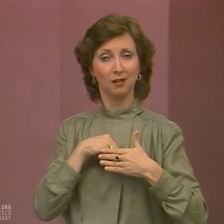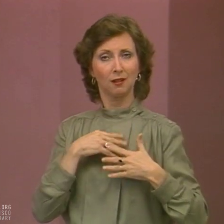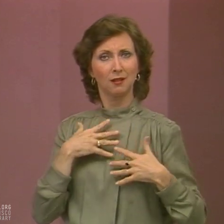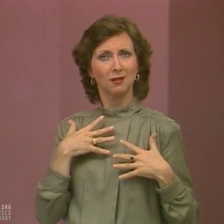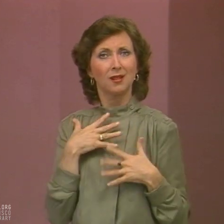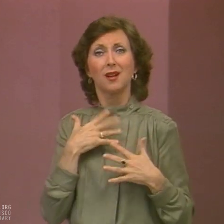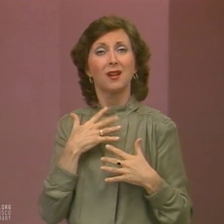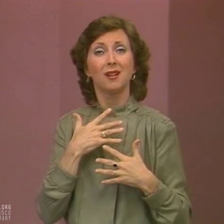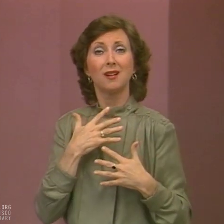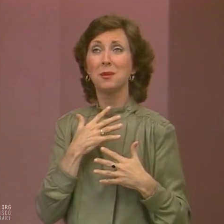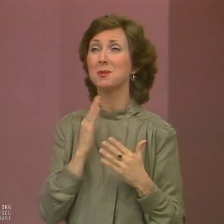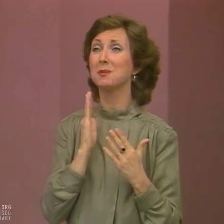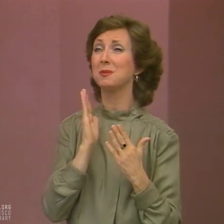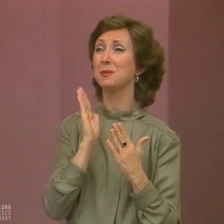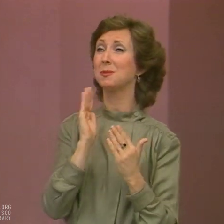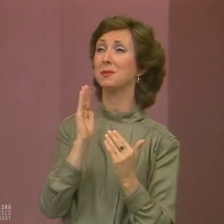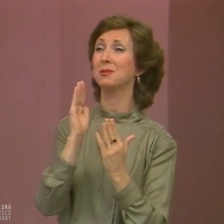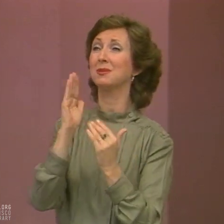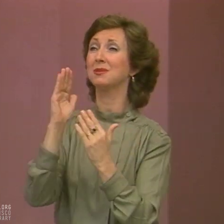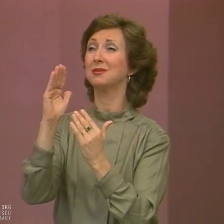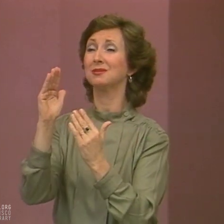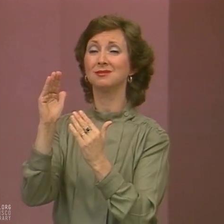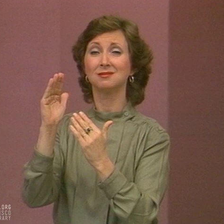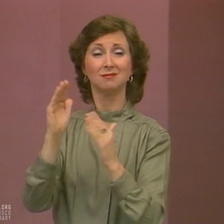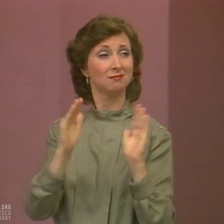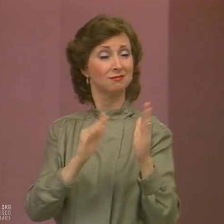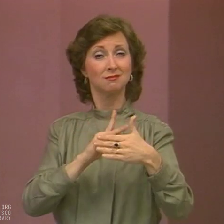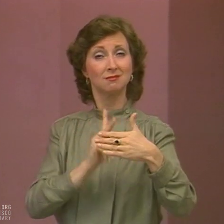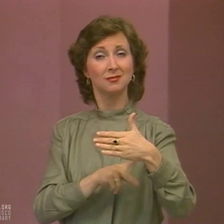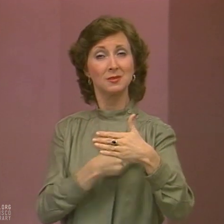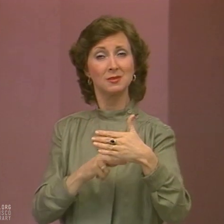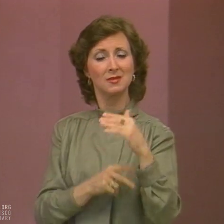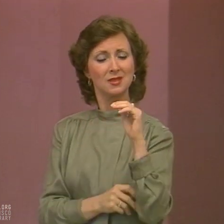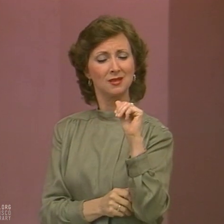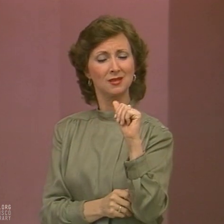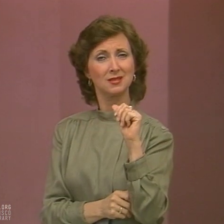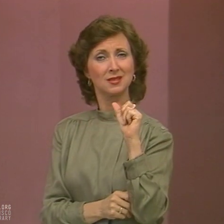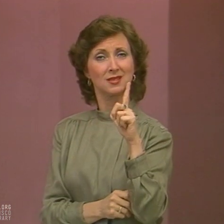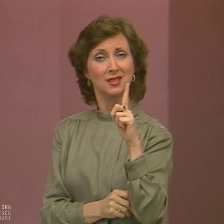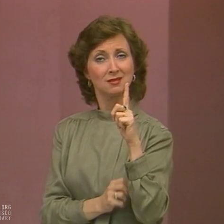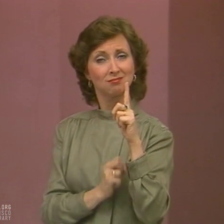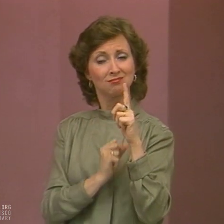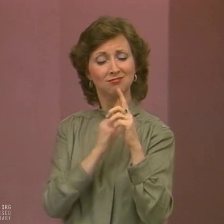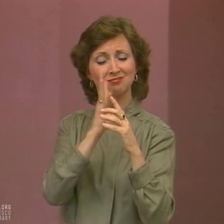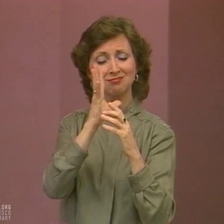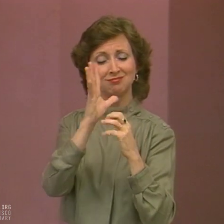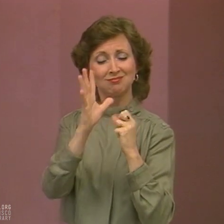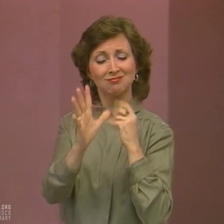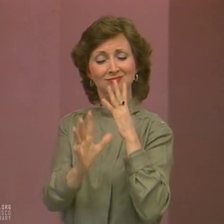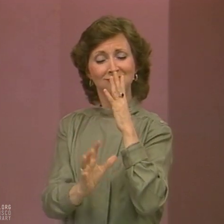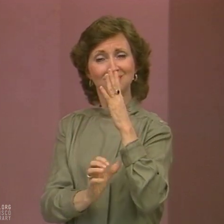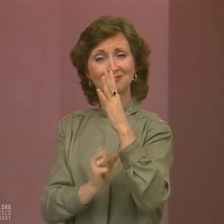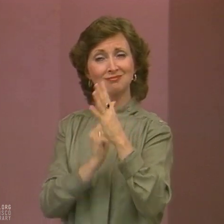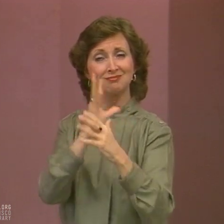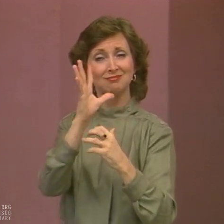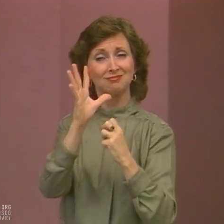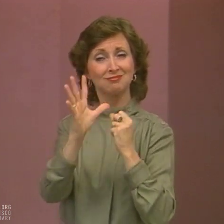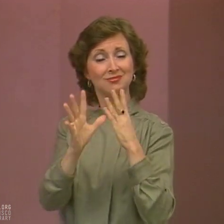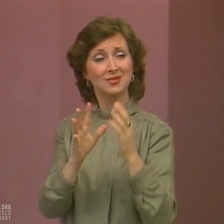some of our deepest fears, but her full poem goes on to conclude on a note of hope. Her use of